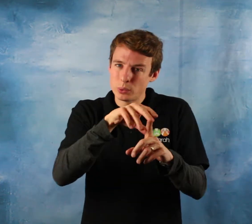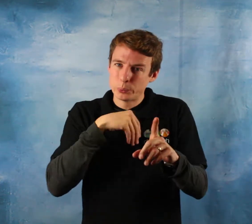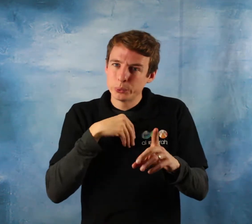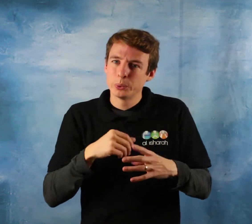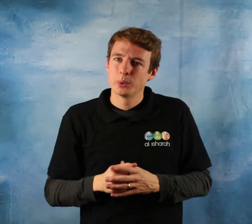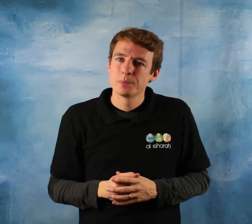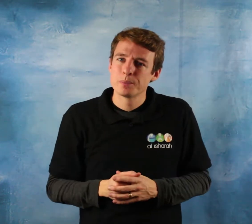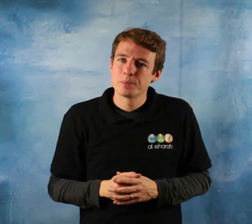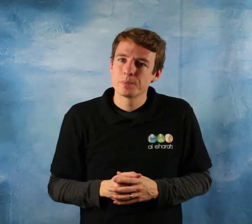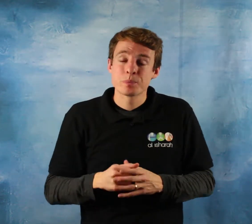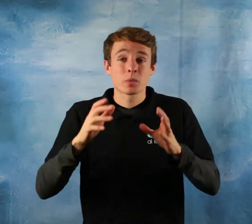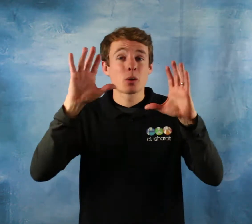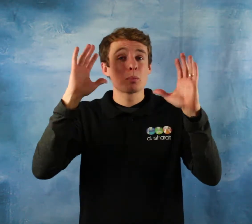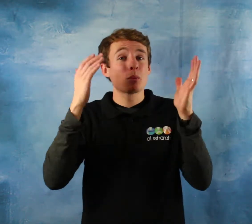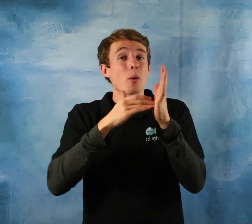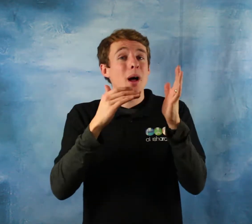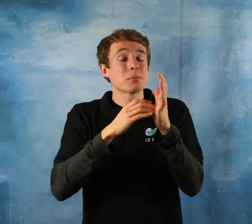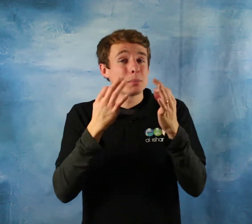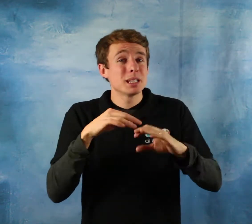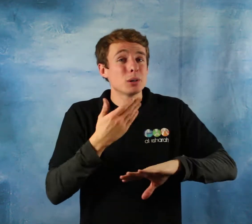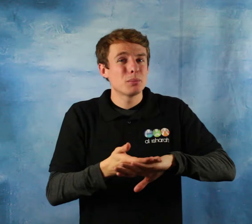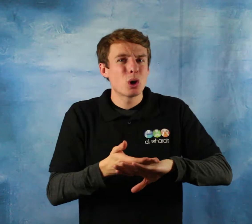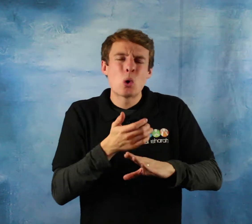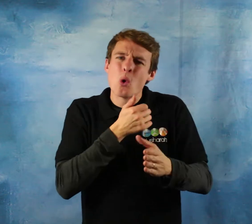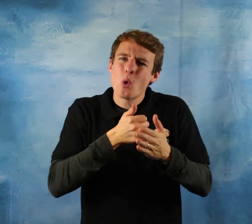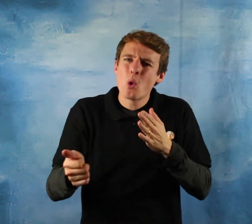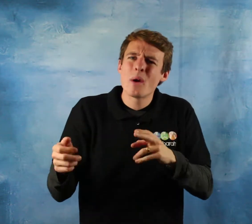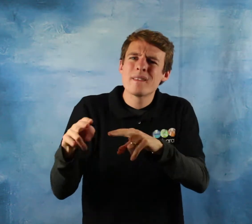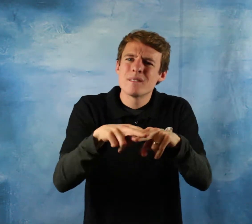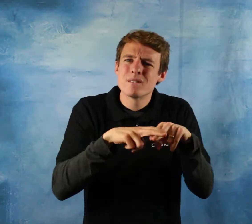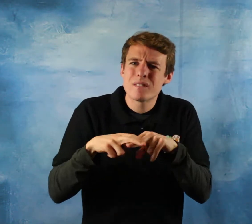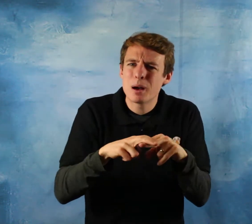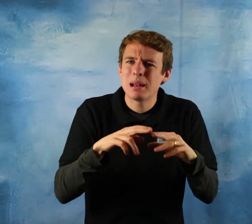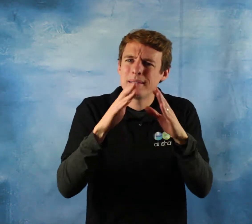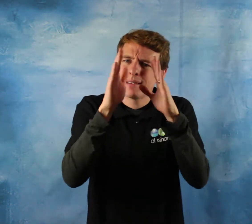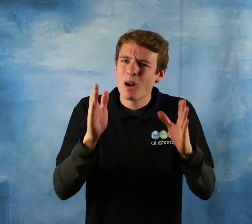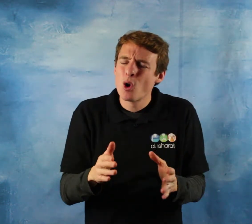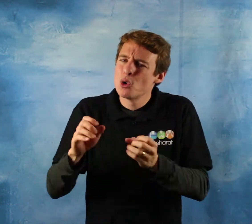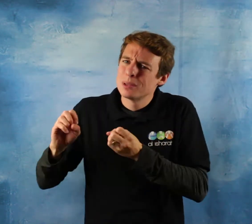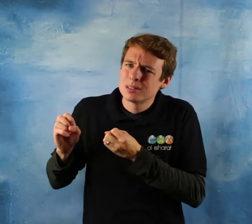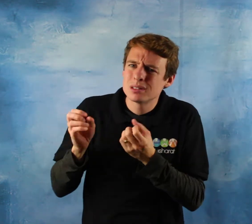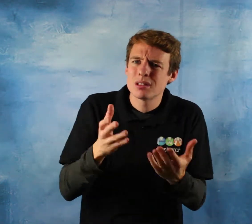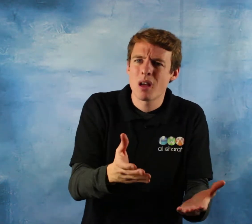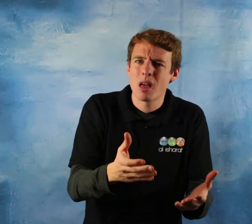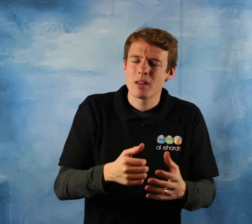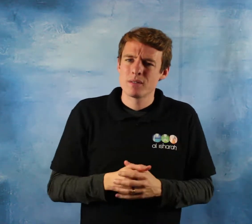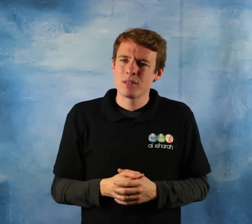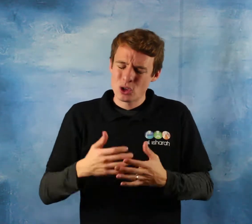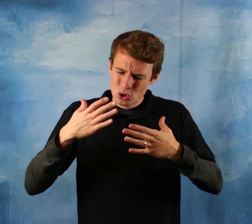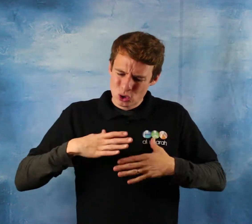clothes sallallahu alayhi wasallam he sallallahu alayhi wasallam was affectionate towards his wives if they drank from